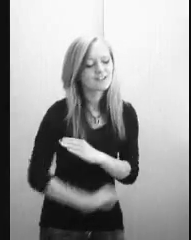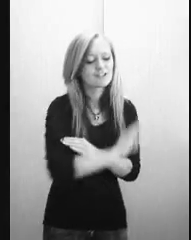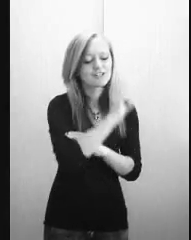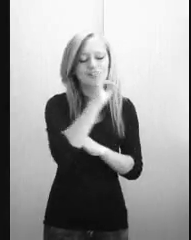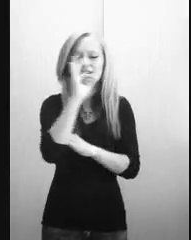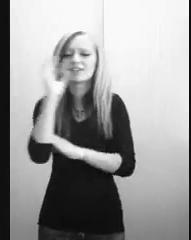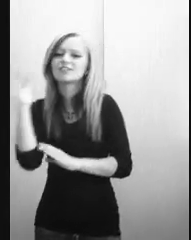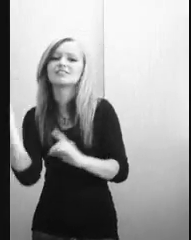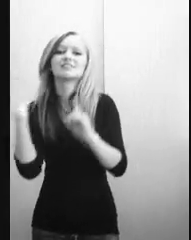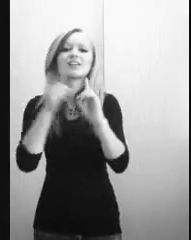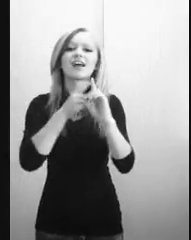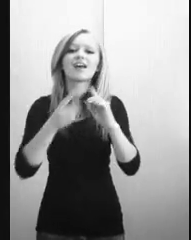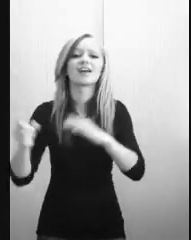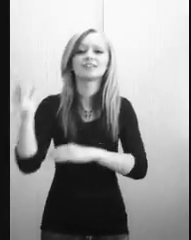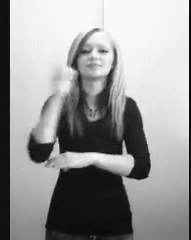ever said?